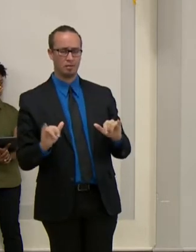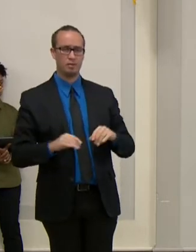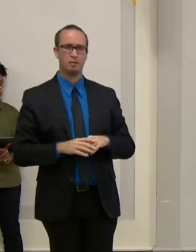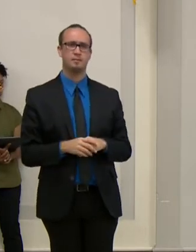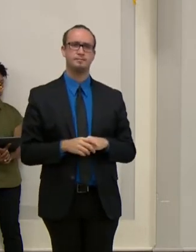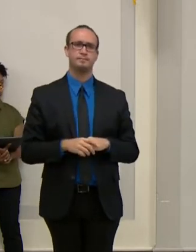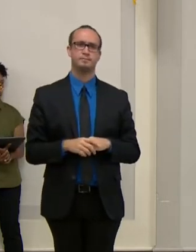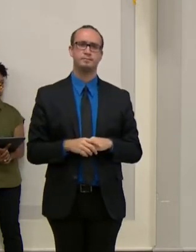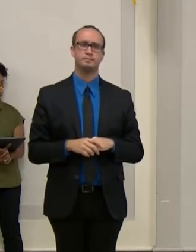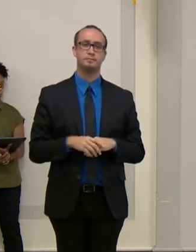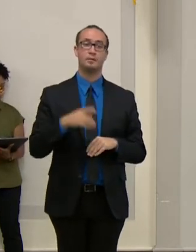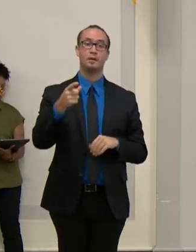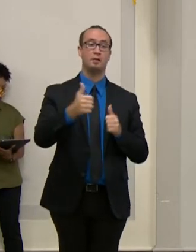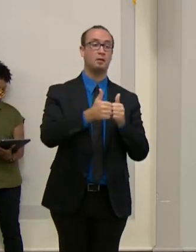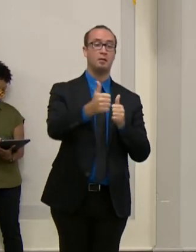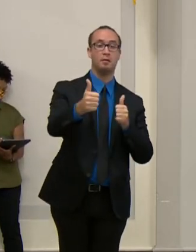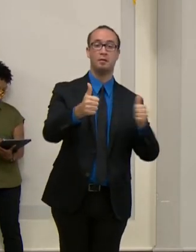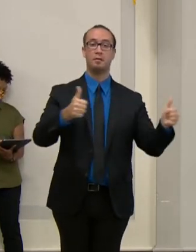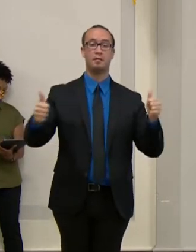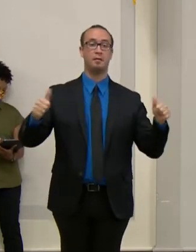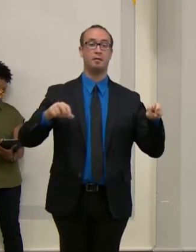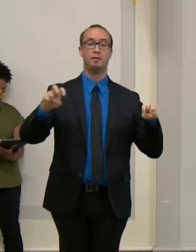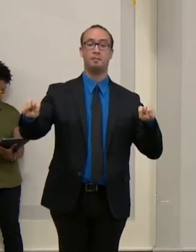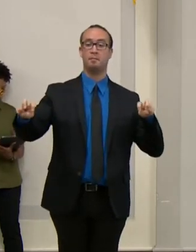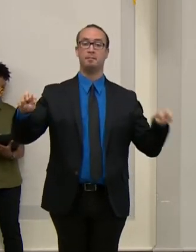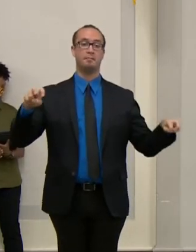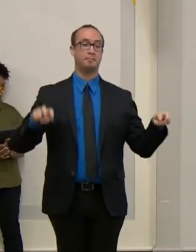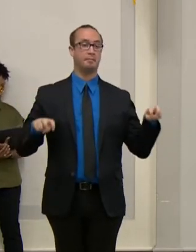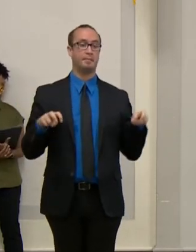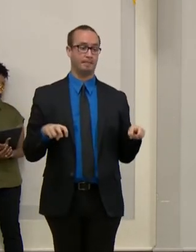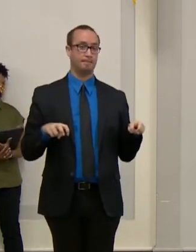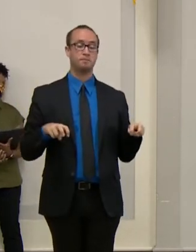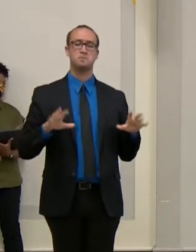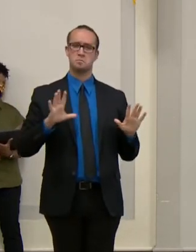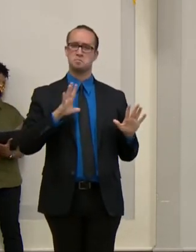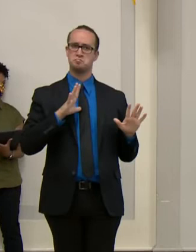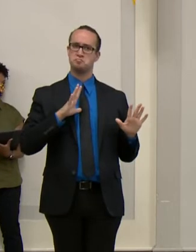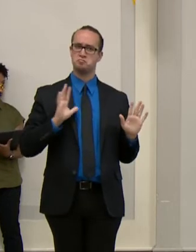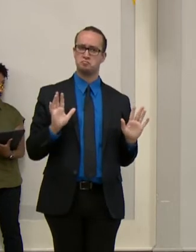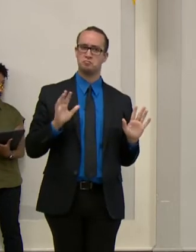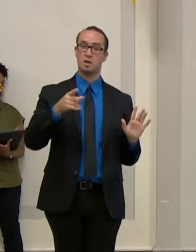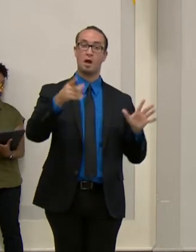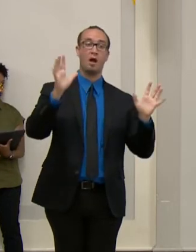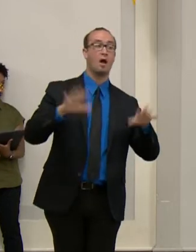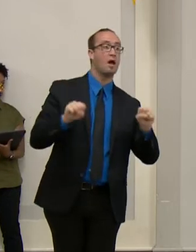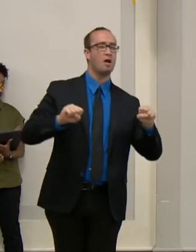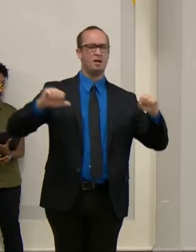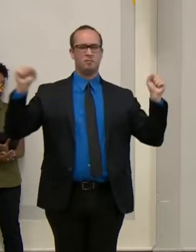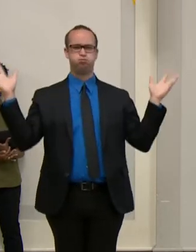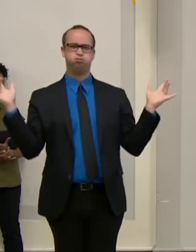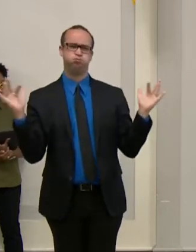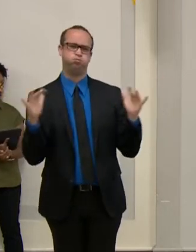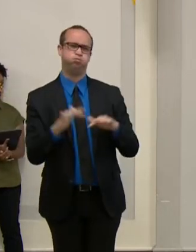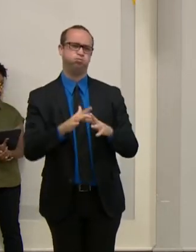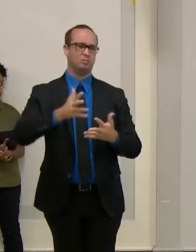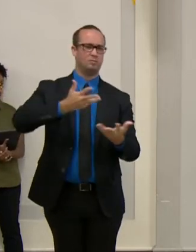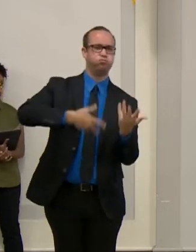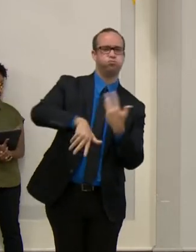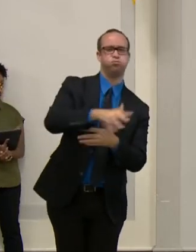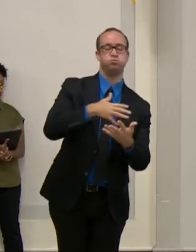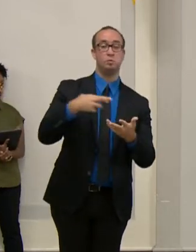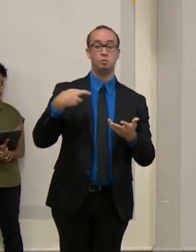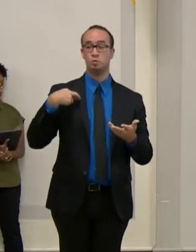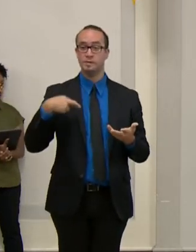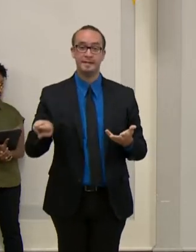is still not the time to be planning large parties, cookouts, celebrations, or religious events. We're still in a